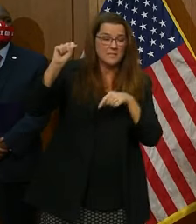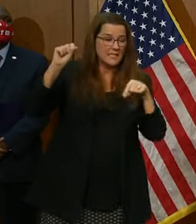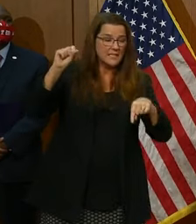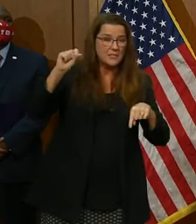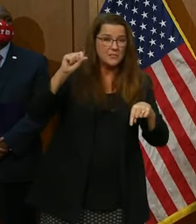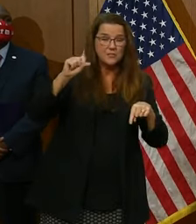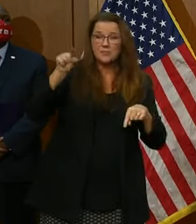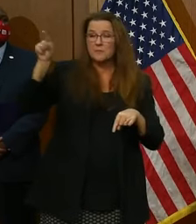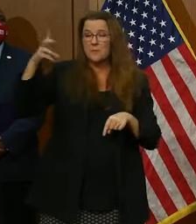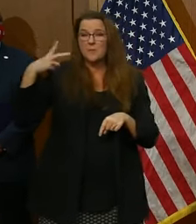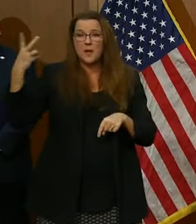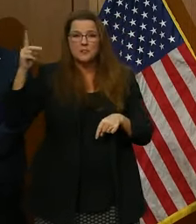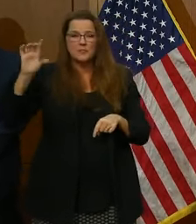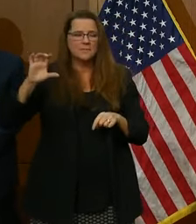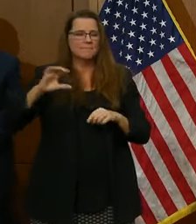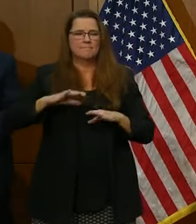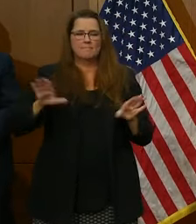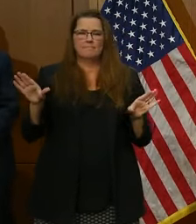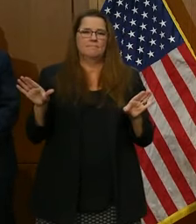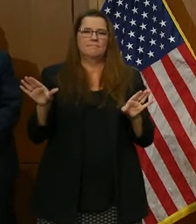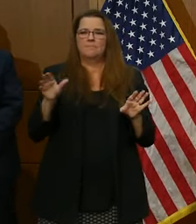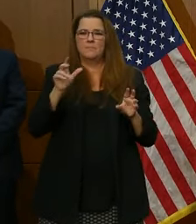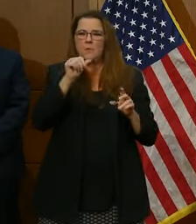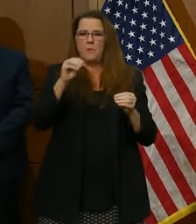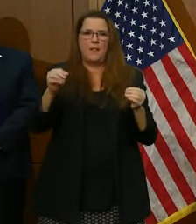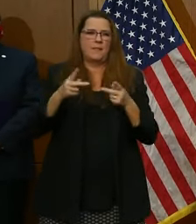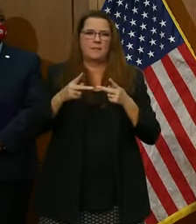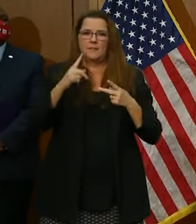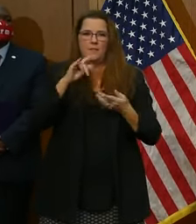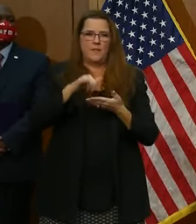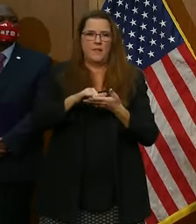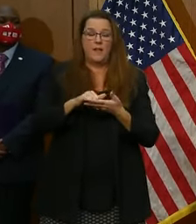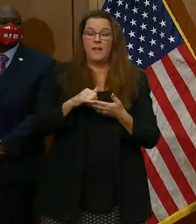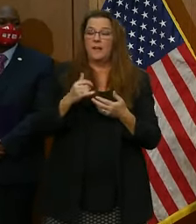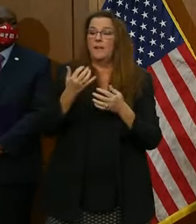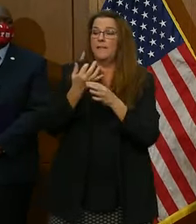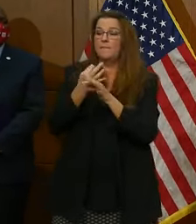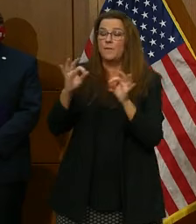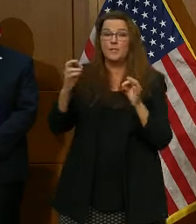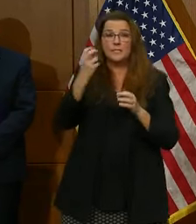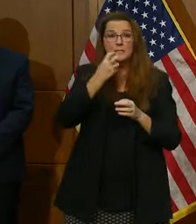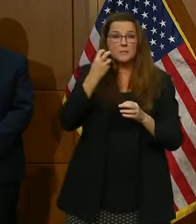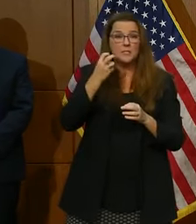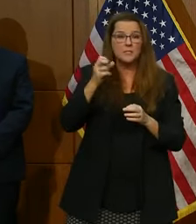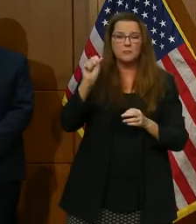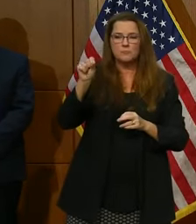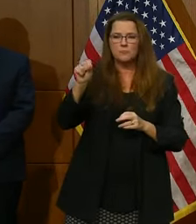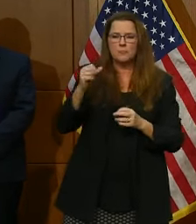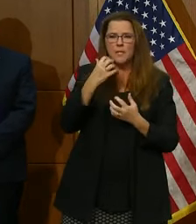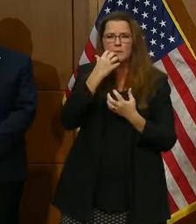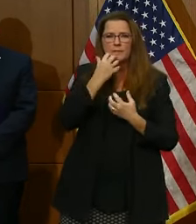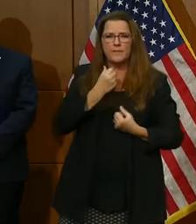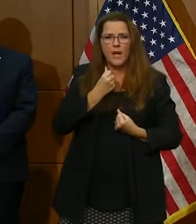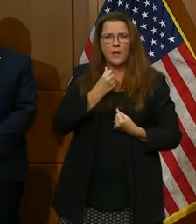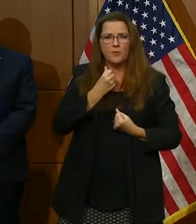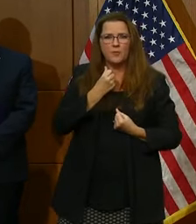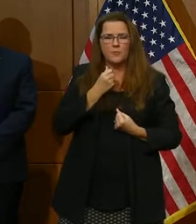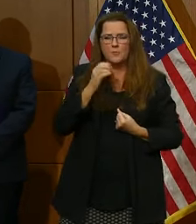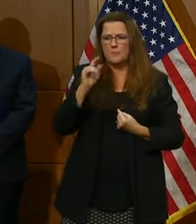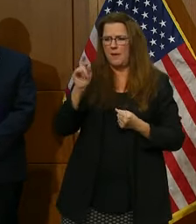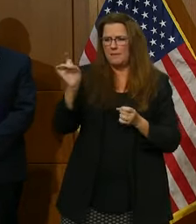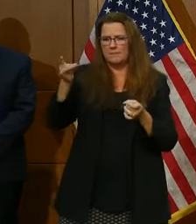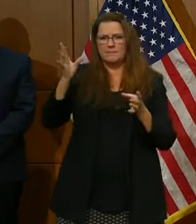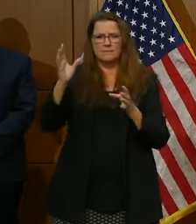Washington. Free speech is a value we all hold dear, but violence is something